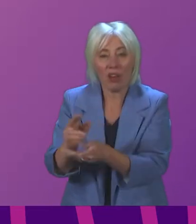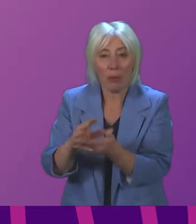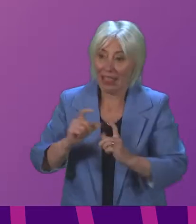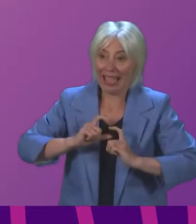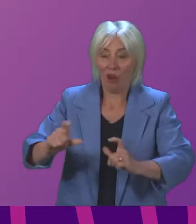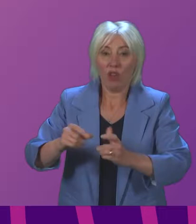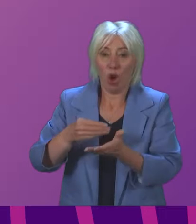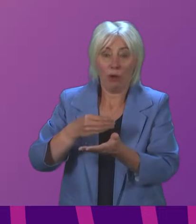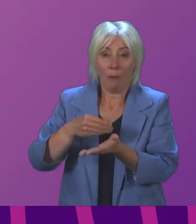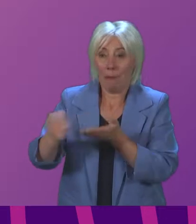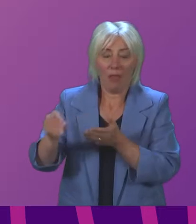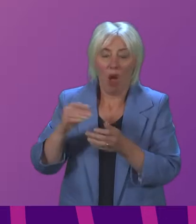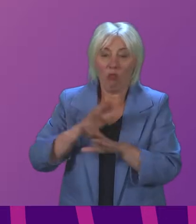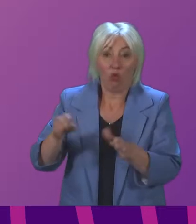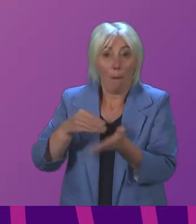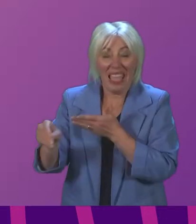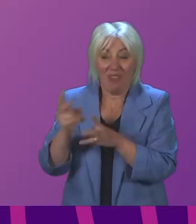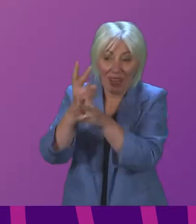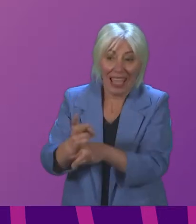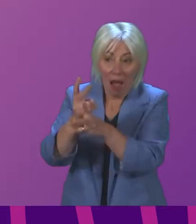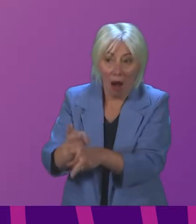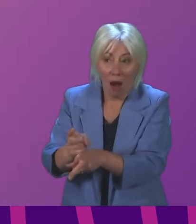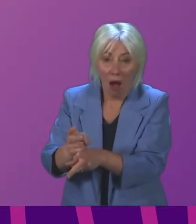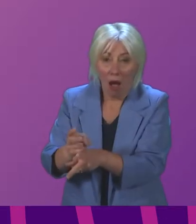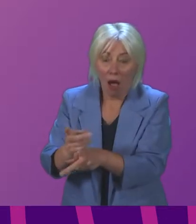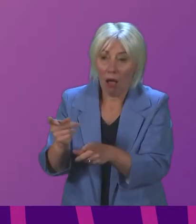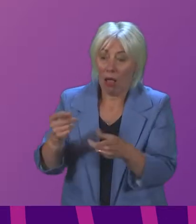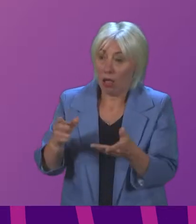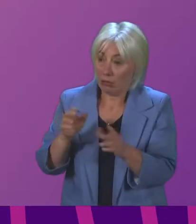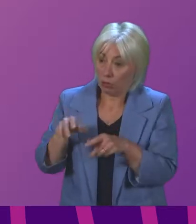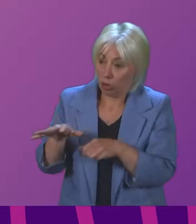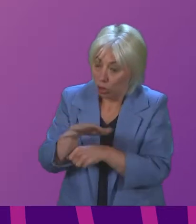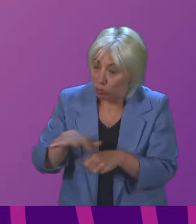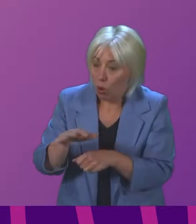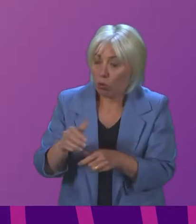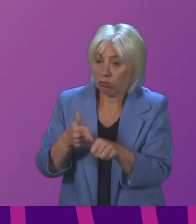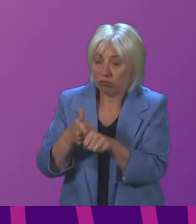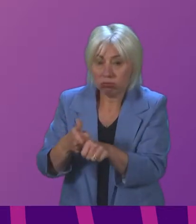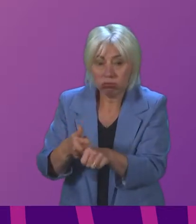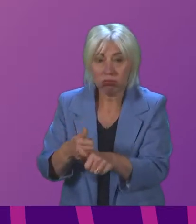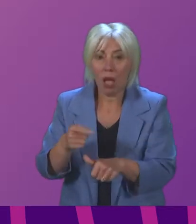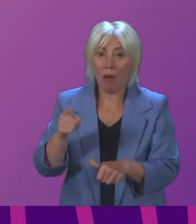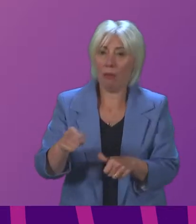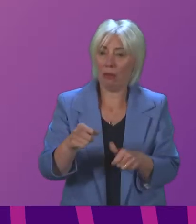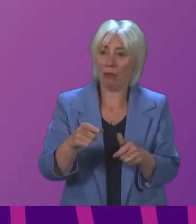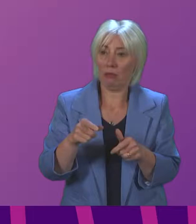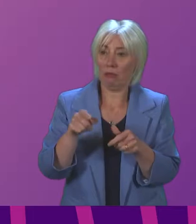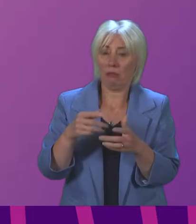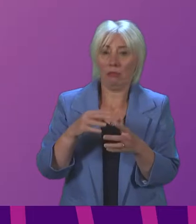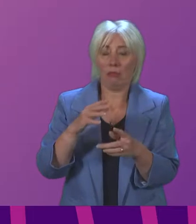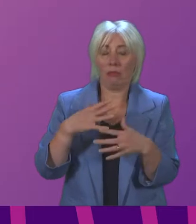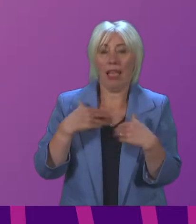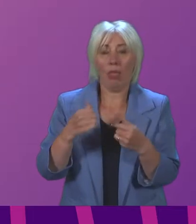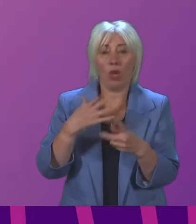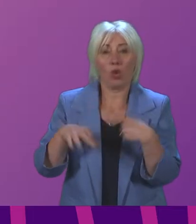care and support to family members at a time when social care services are not back up and running in the way the other areas of the economy or